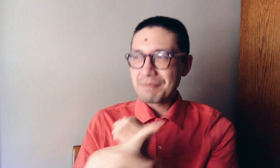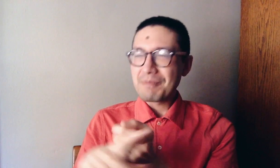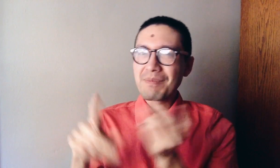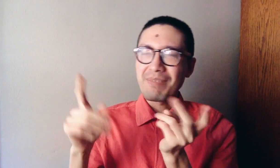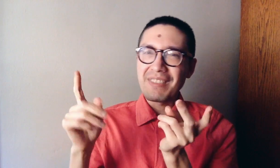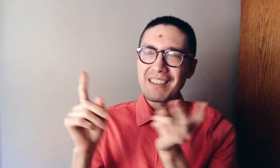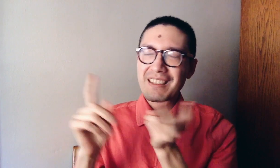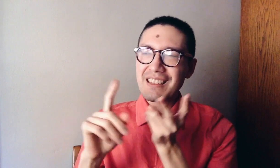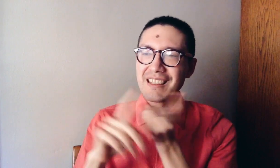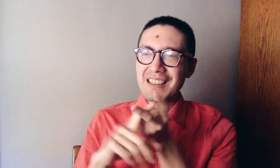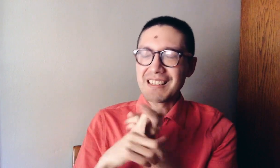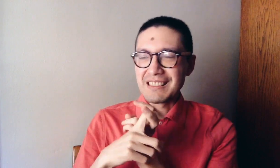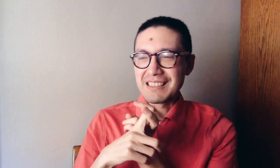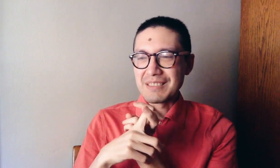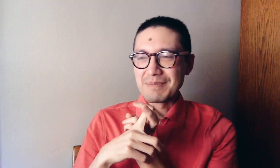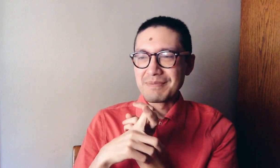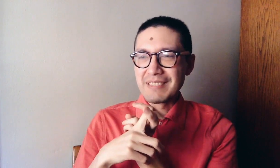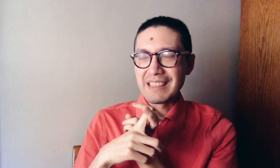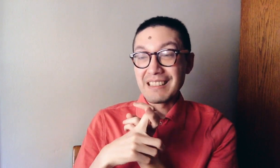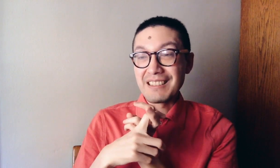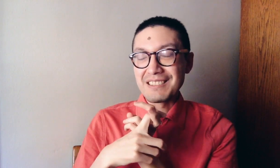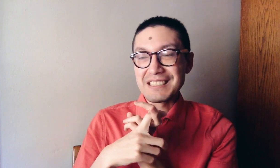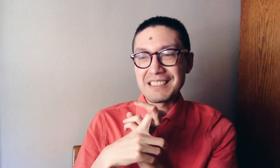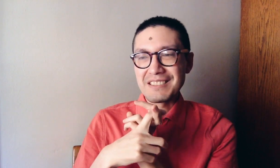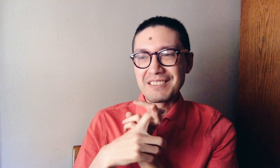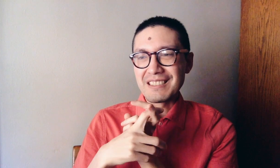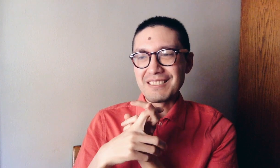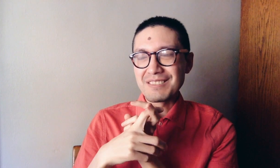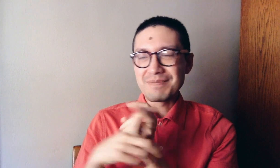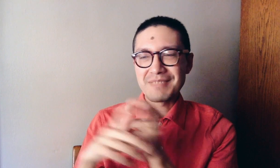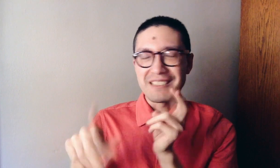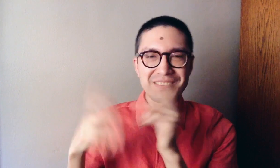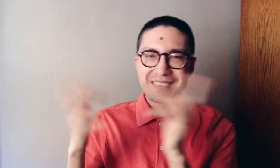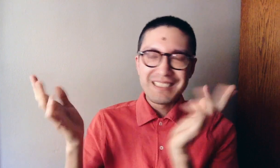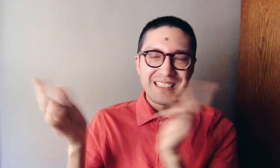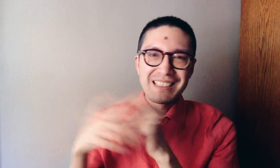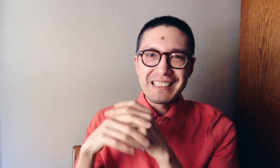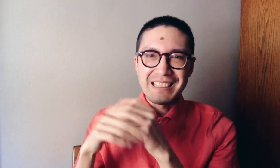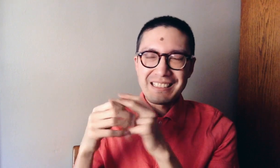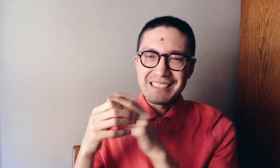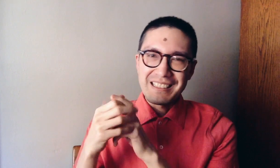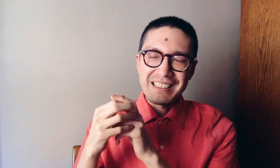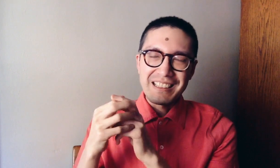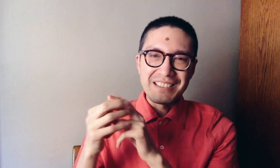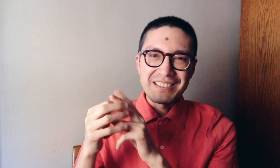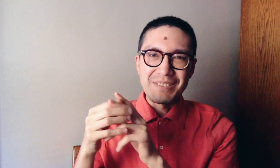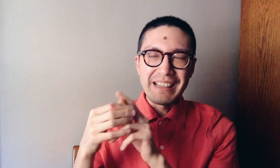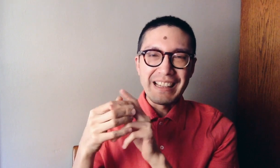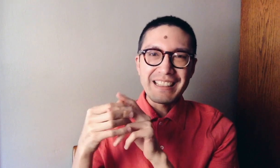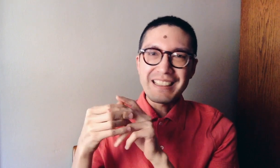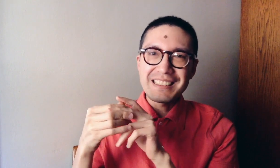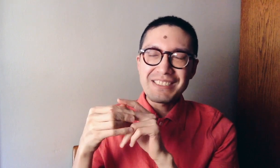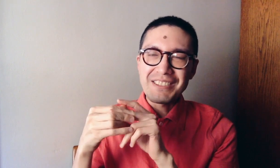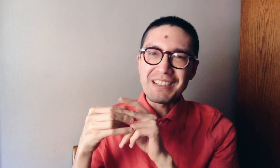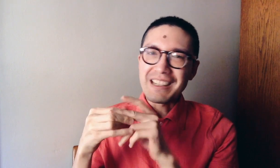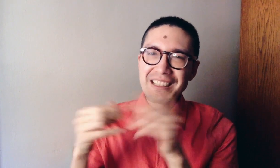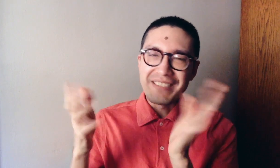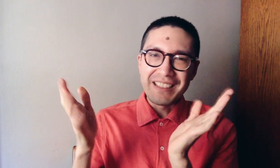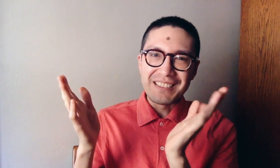and also I'll tell you my ideas for what kind of videos